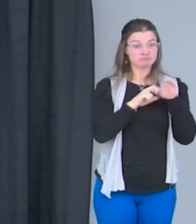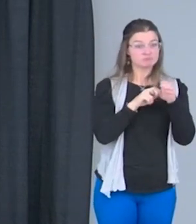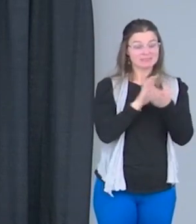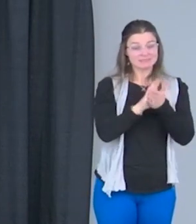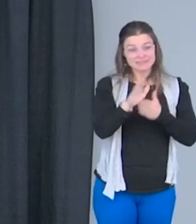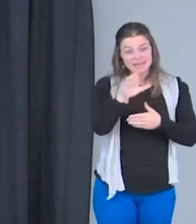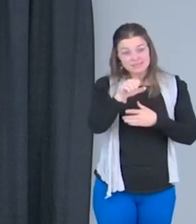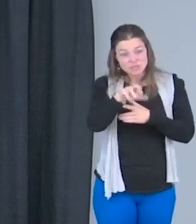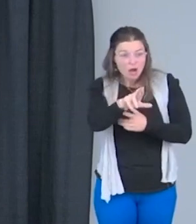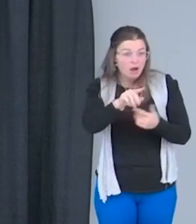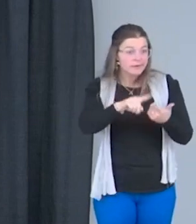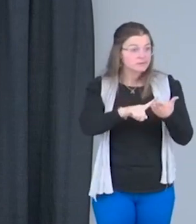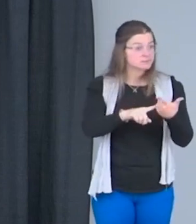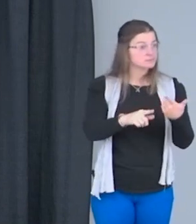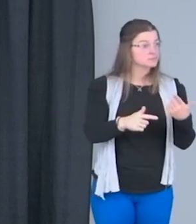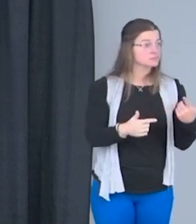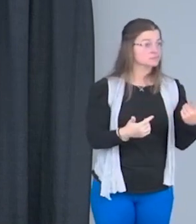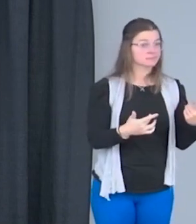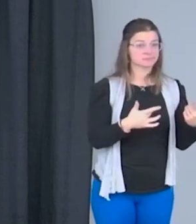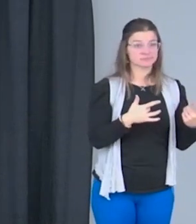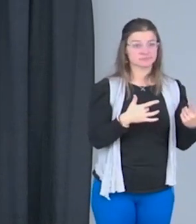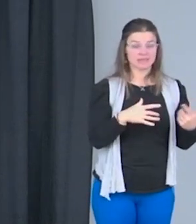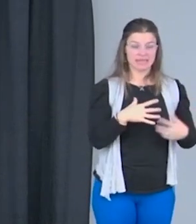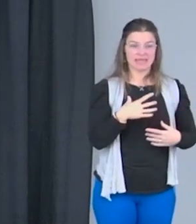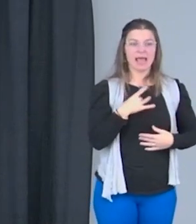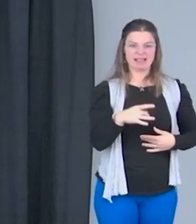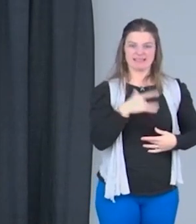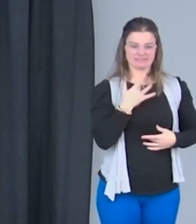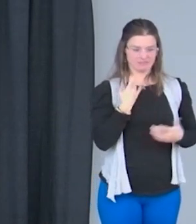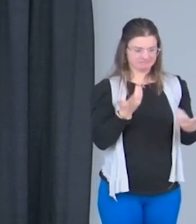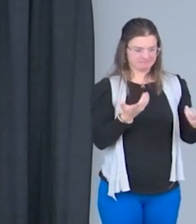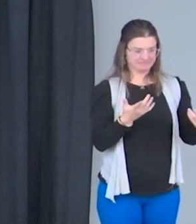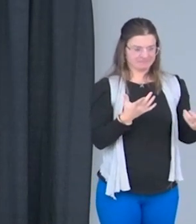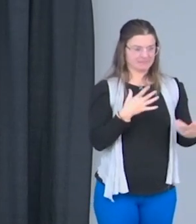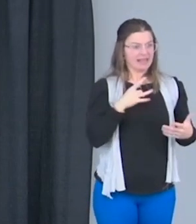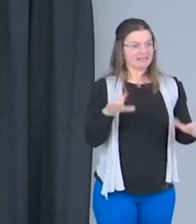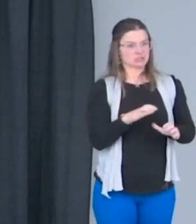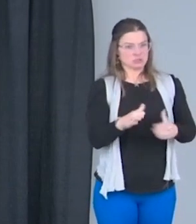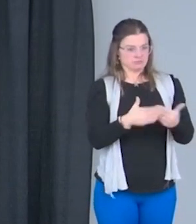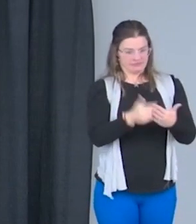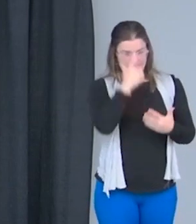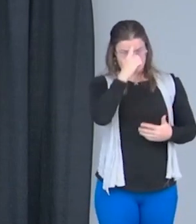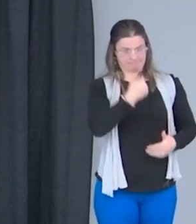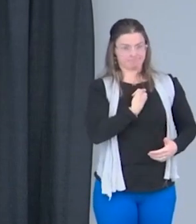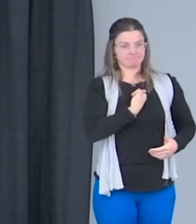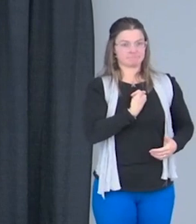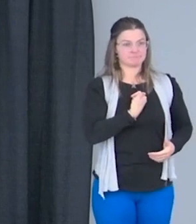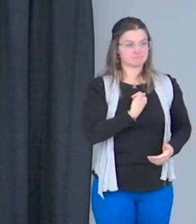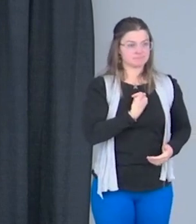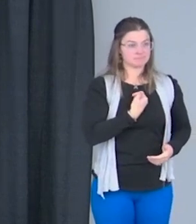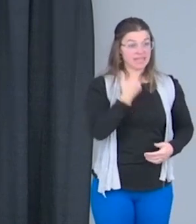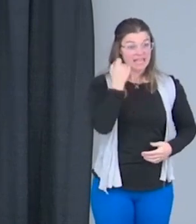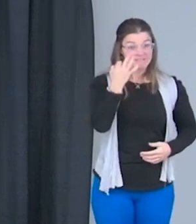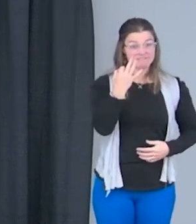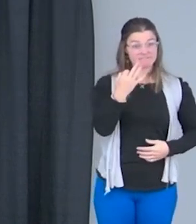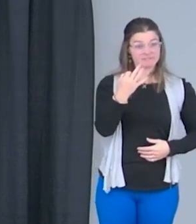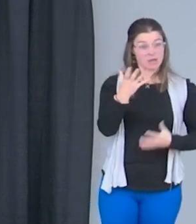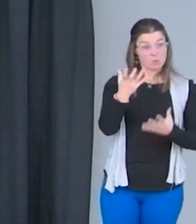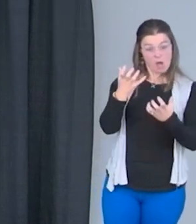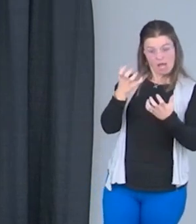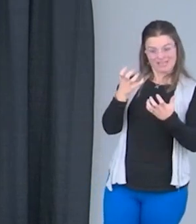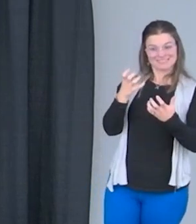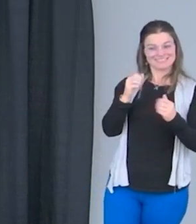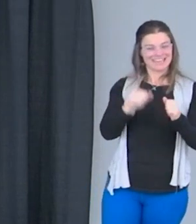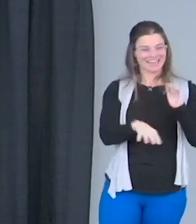that. I try to make myself feel, I like to do whatever I want to do. Let me put it like that. So, if I feel like if there's a will, there's a way, right?